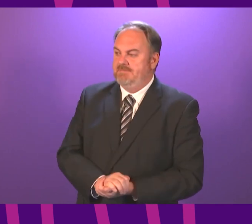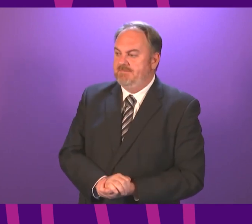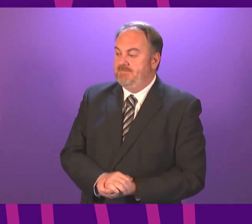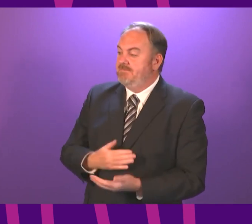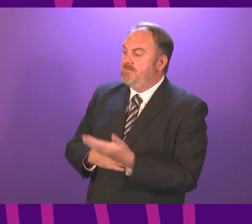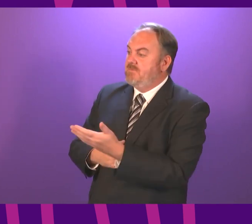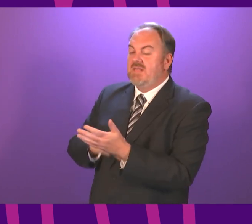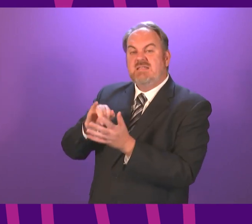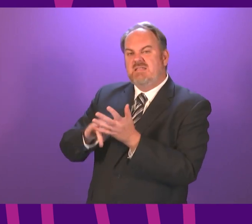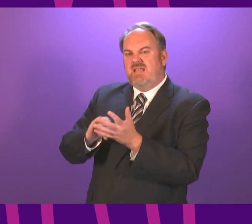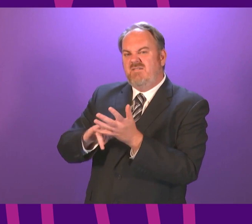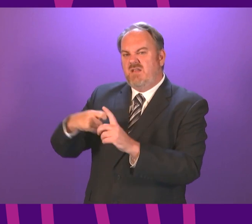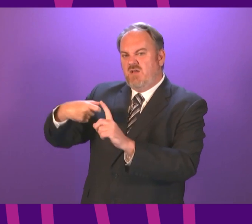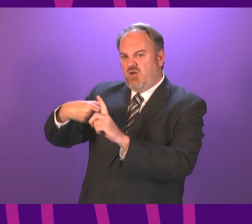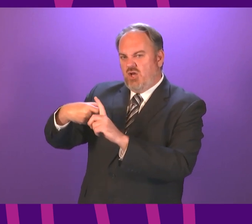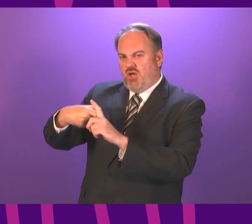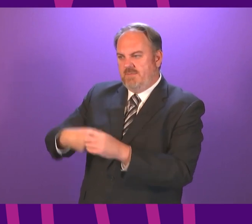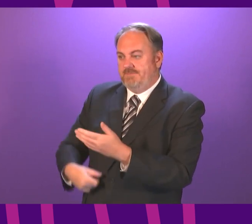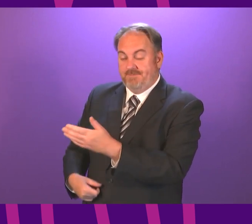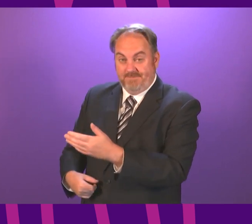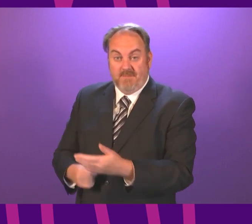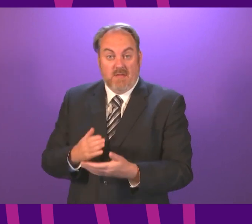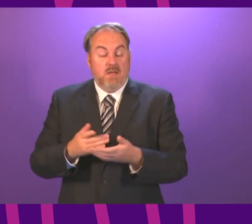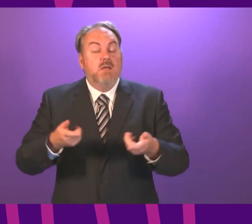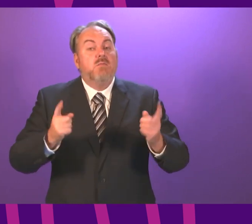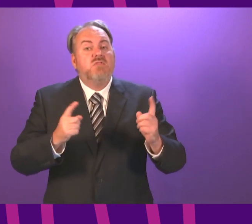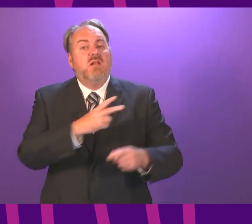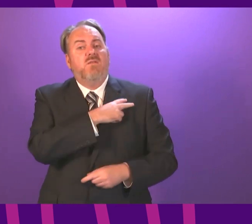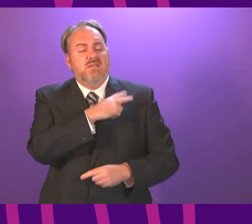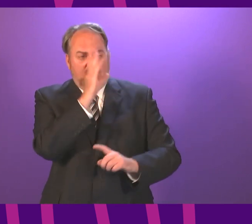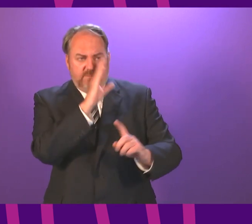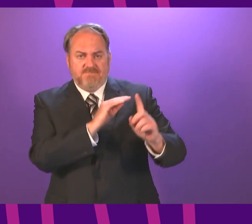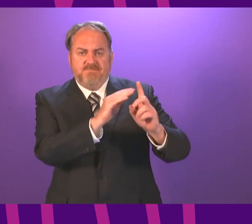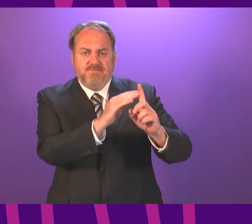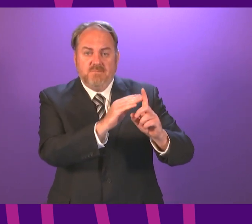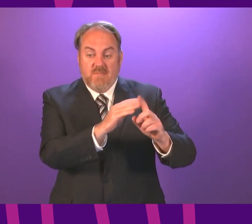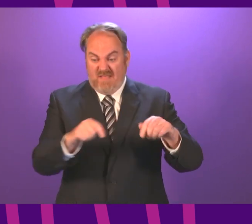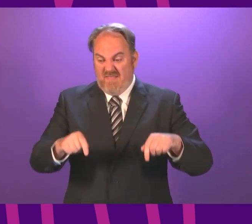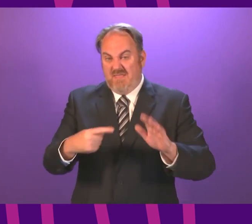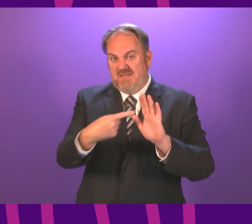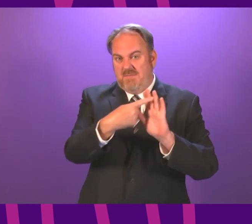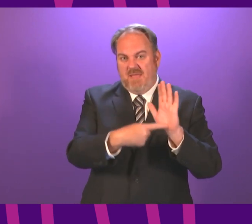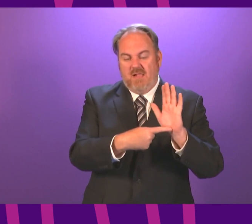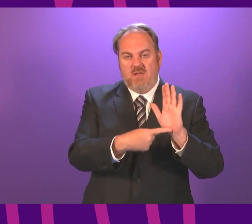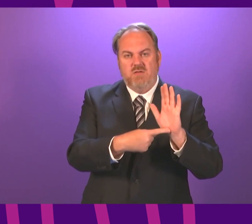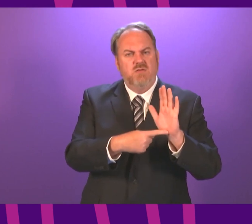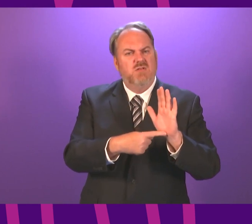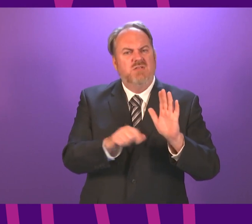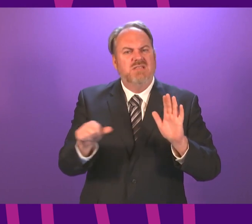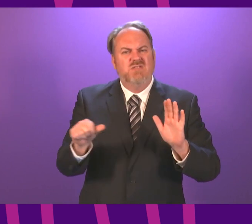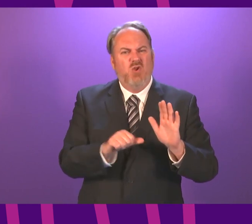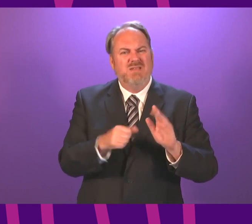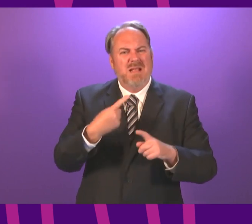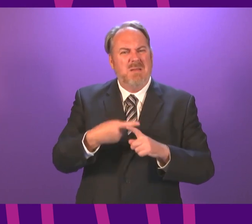call on Stephen Kerr. This bill should not be treated as an